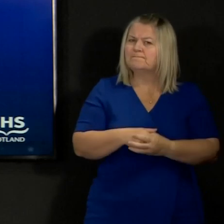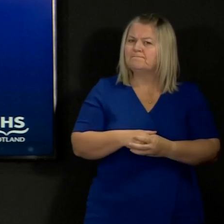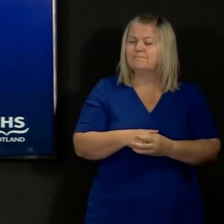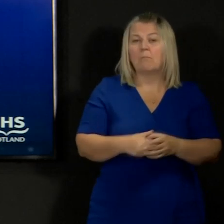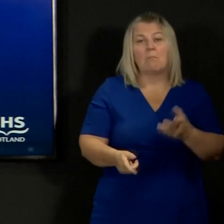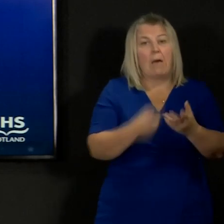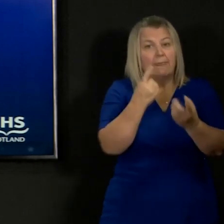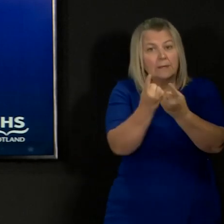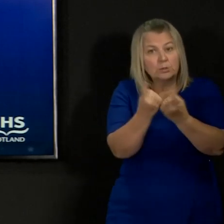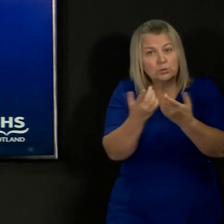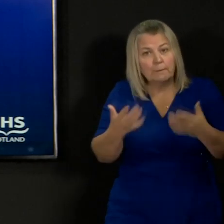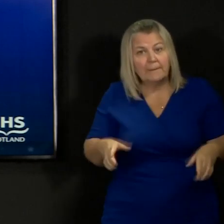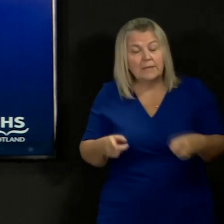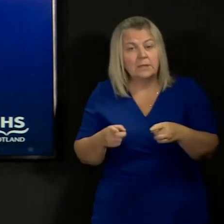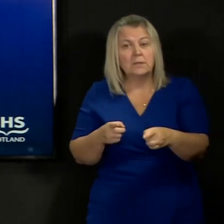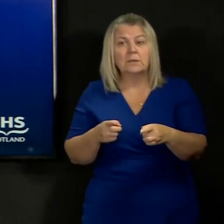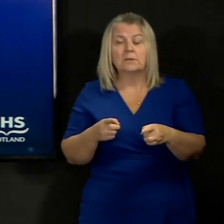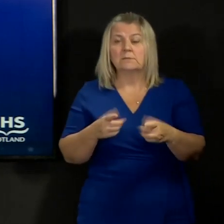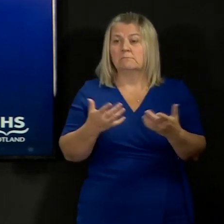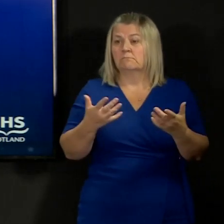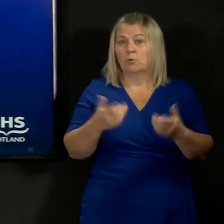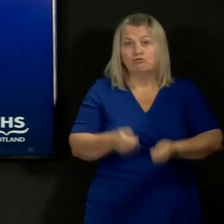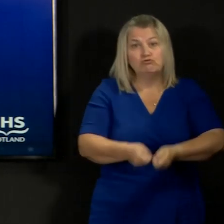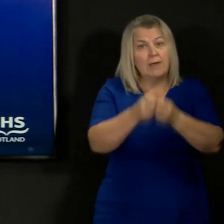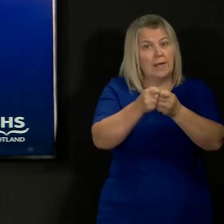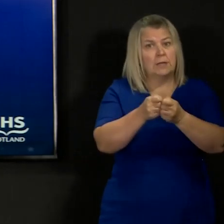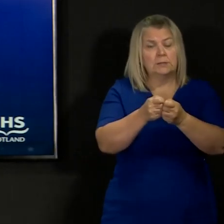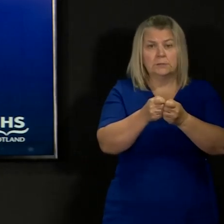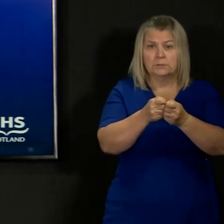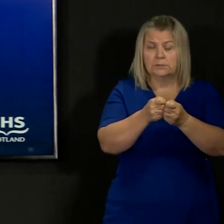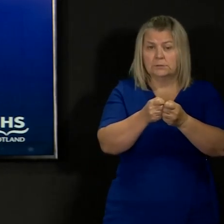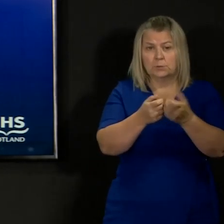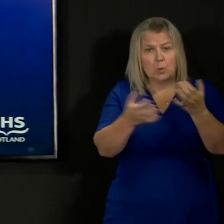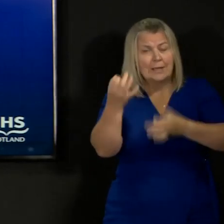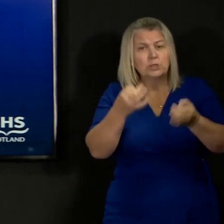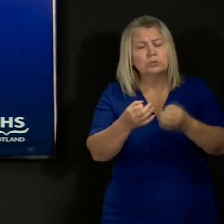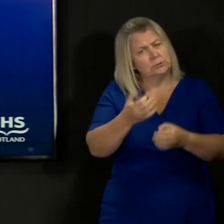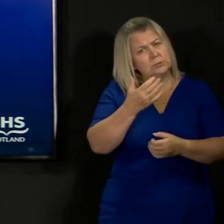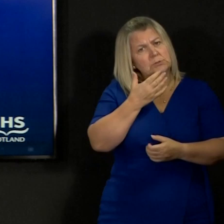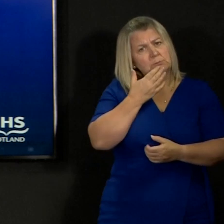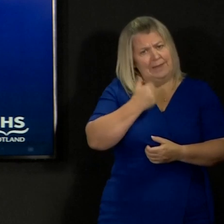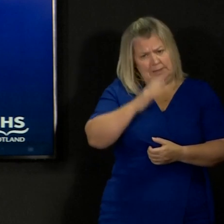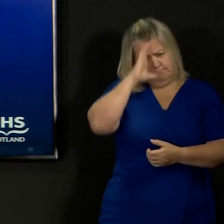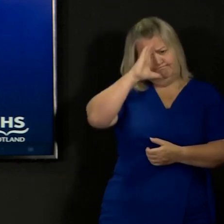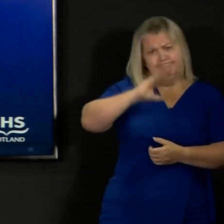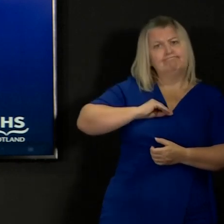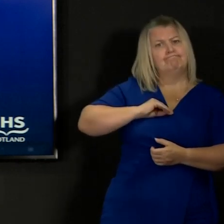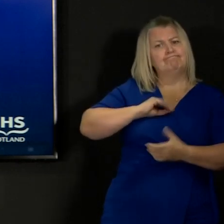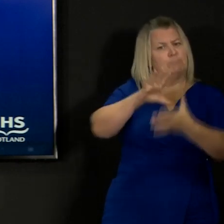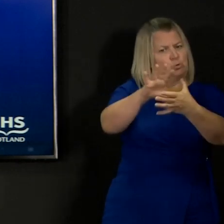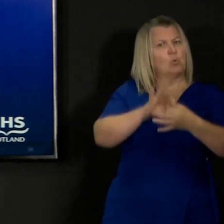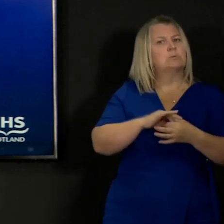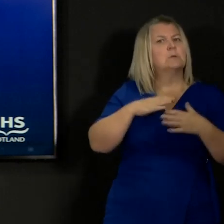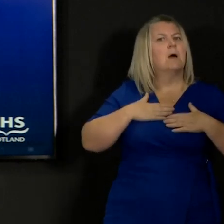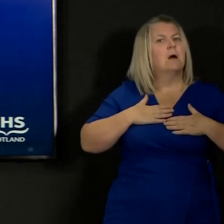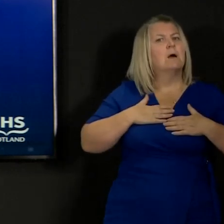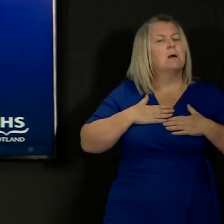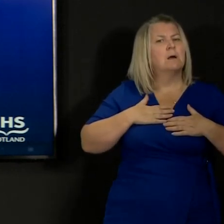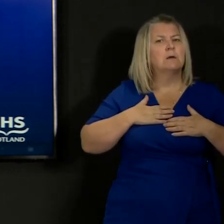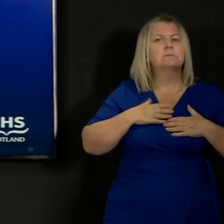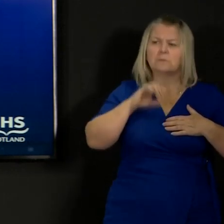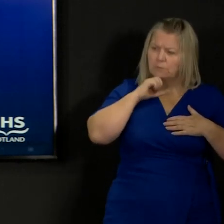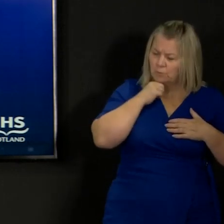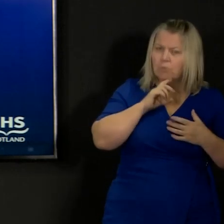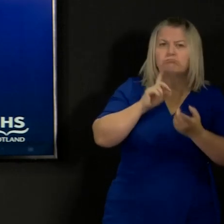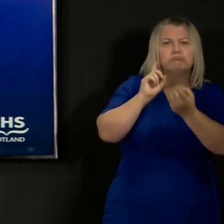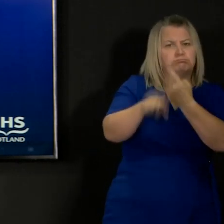issues that people want to raise then I hope they know that I am always ready to hear what those are as we try and do what we can